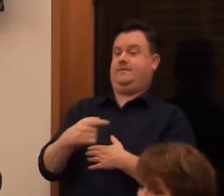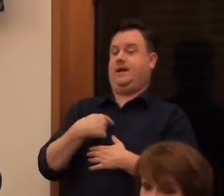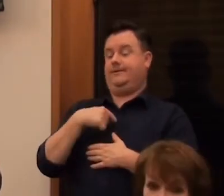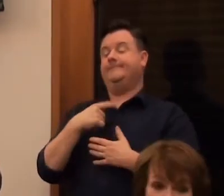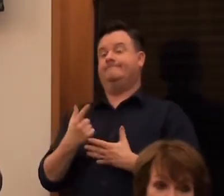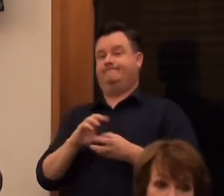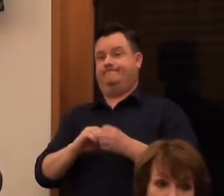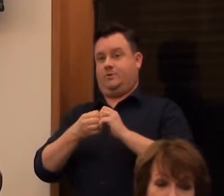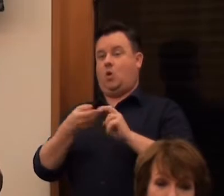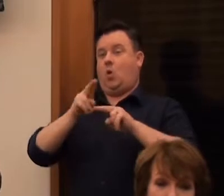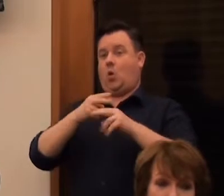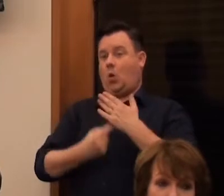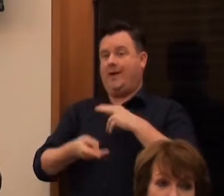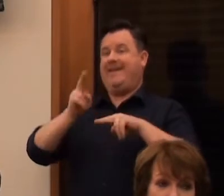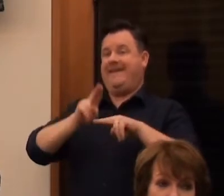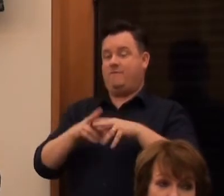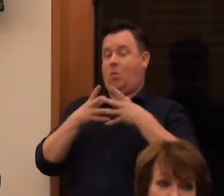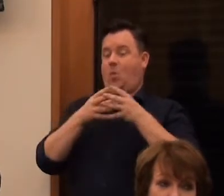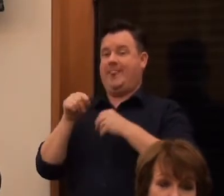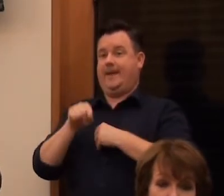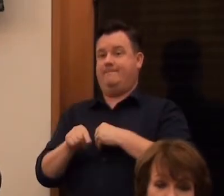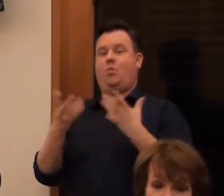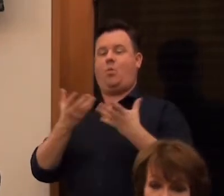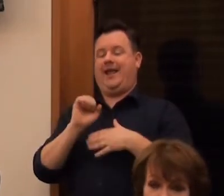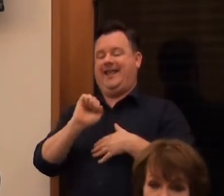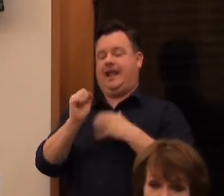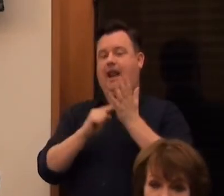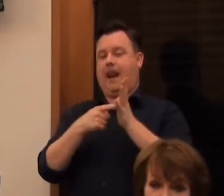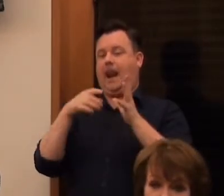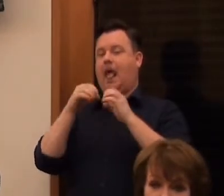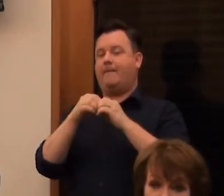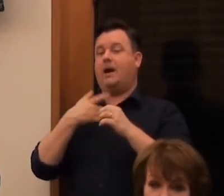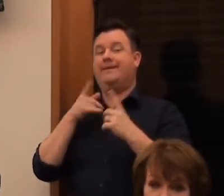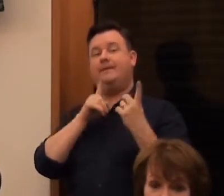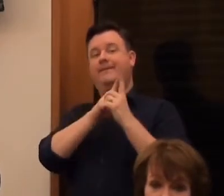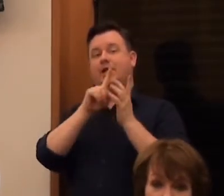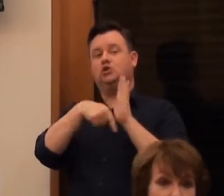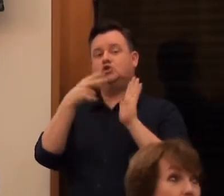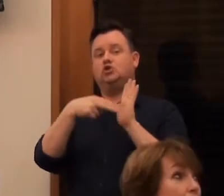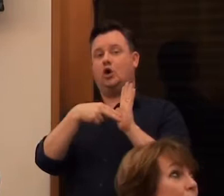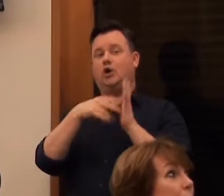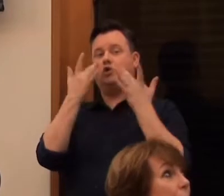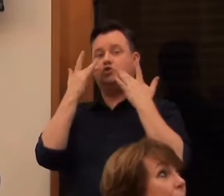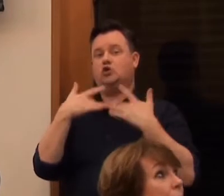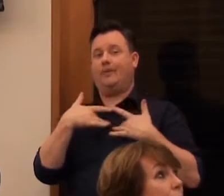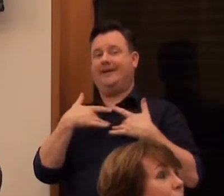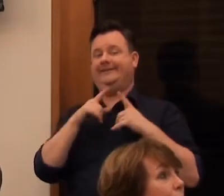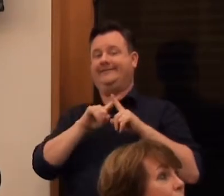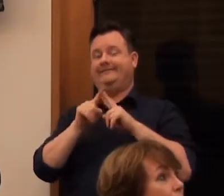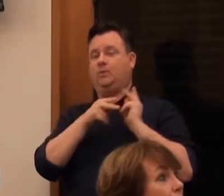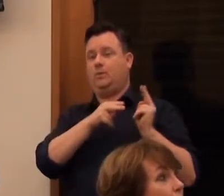it but only if I can make a portrait with him in his lab. So I went to meet John and he showed me all the ways